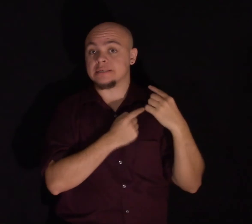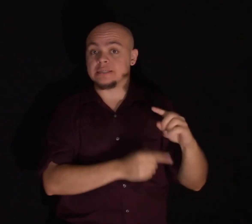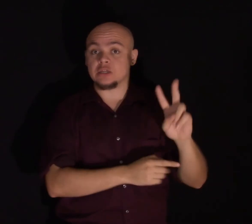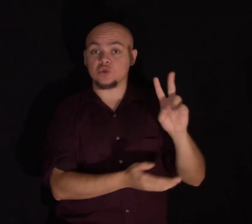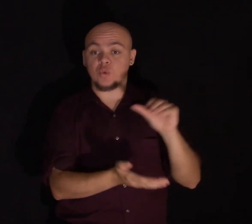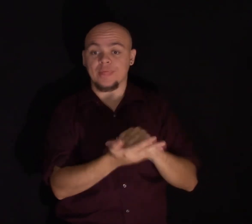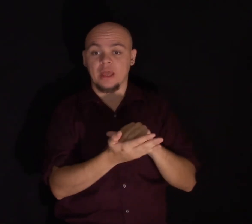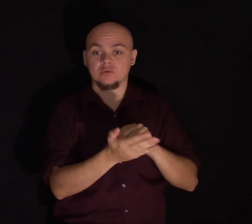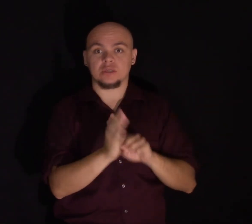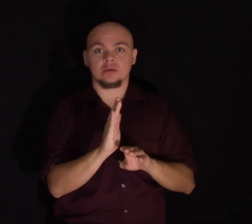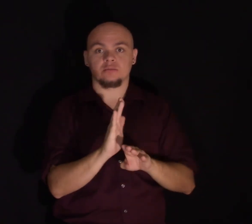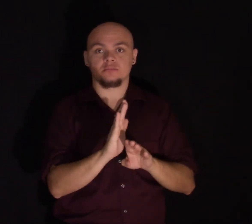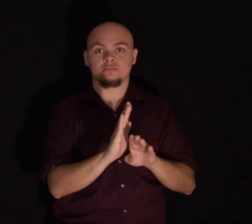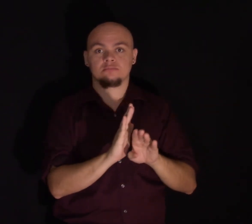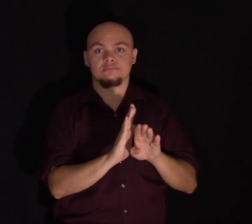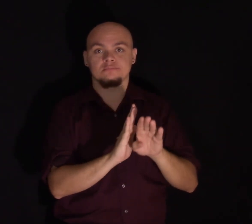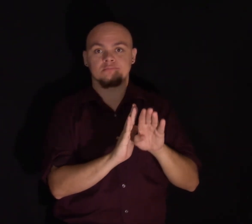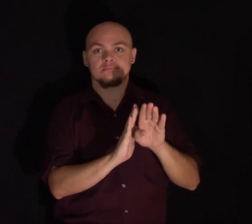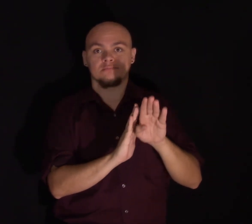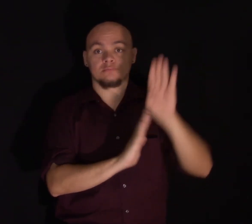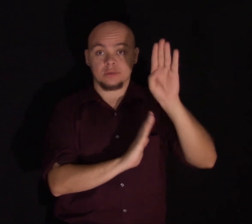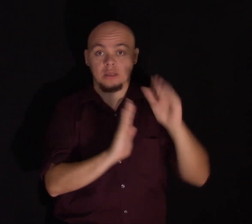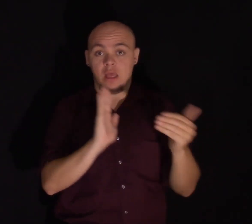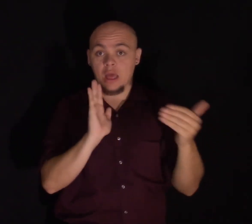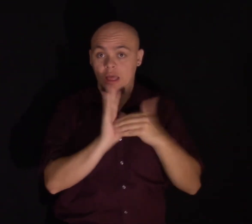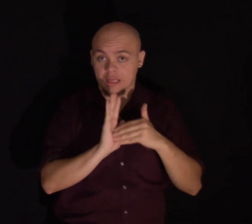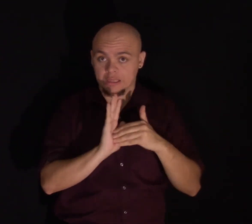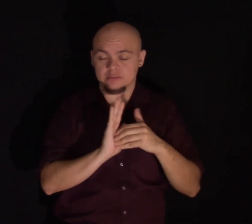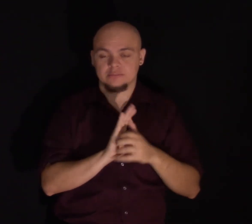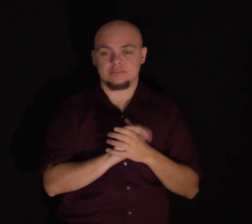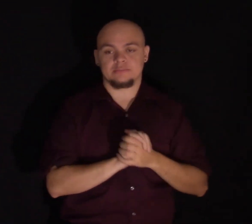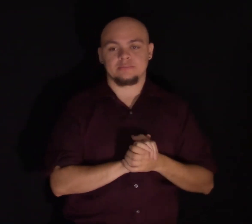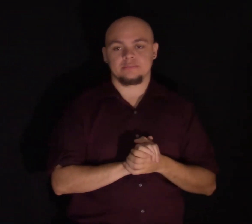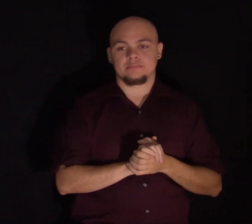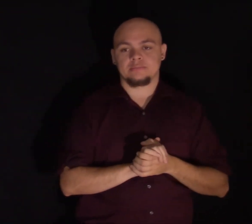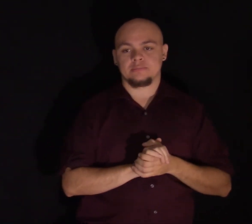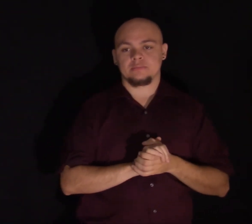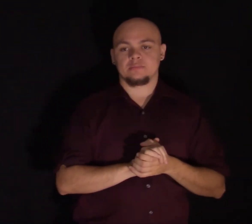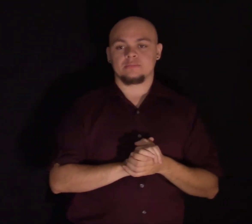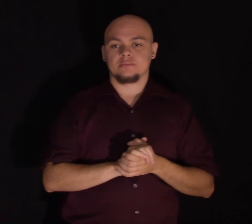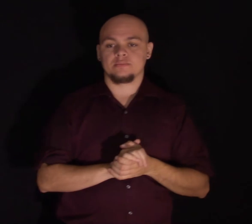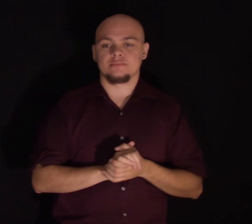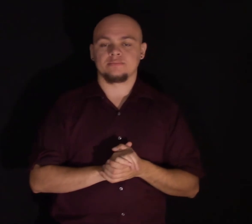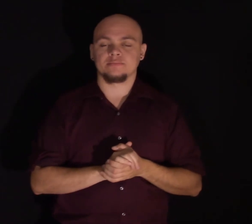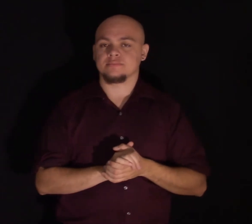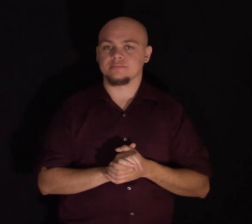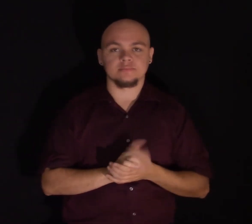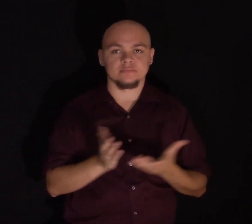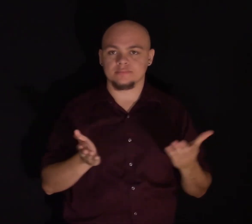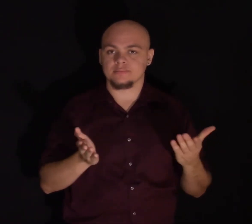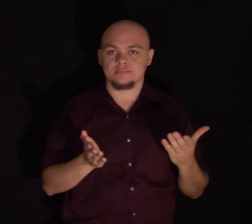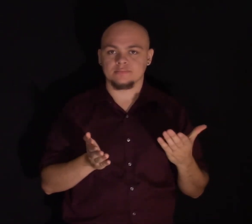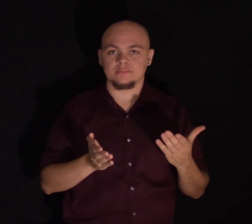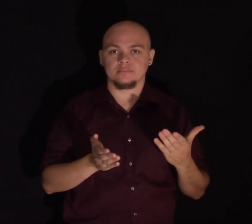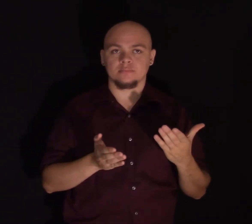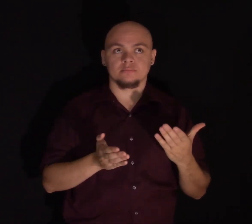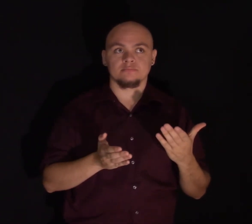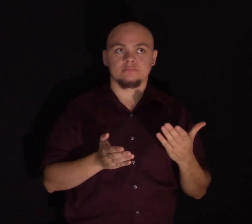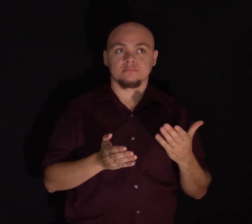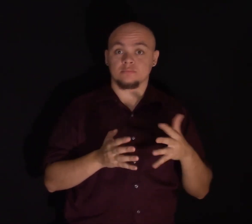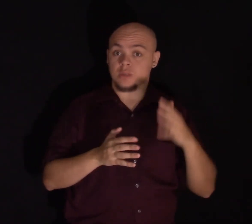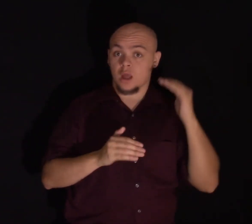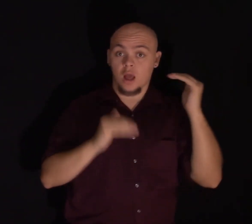has been, unfortunately, a steep rise in suicide rates. And again, this is not something restricted to